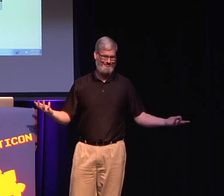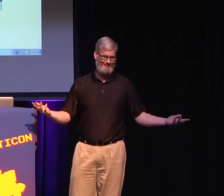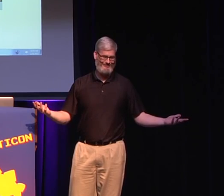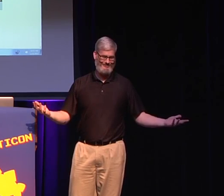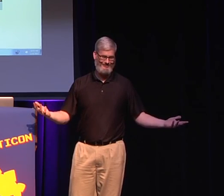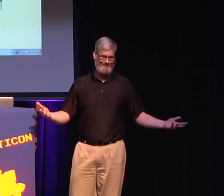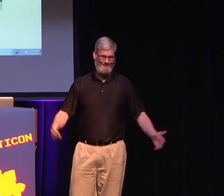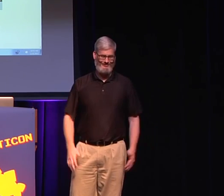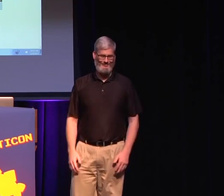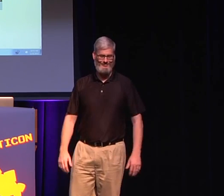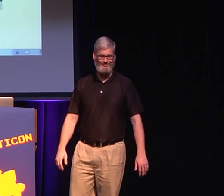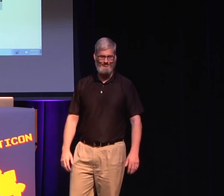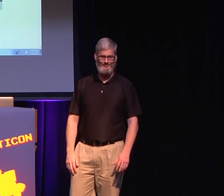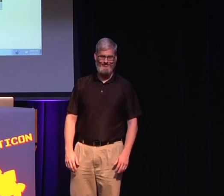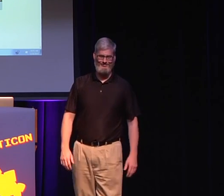I mean, there's always hope, just look at me, you know?